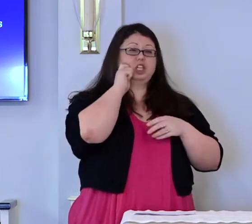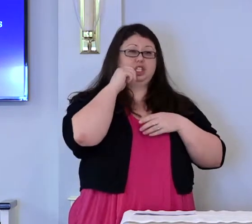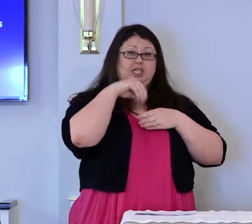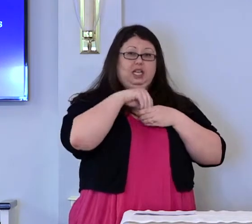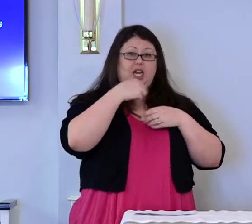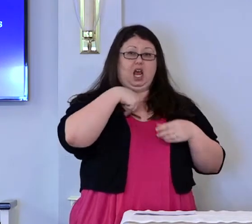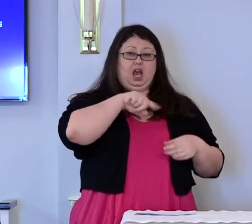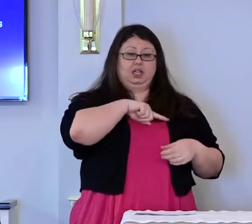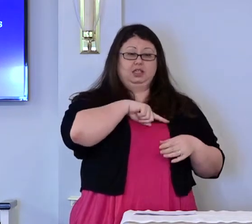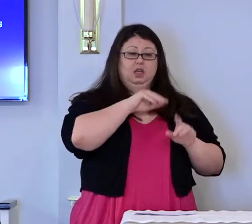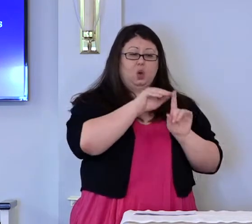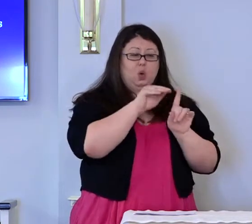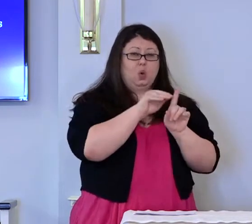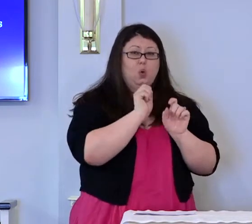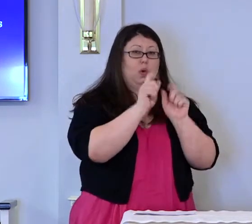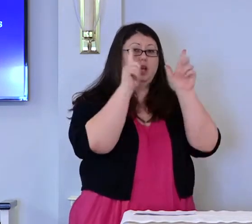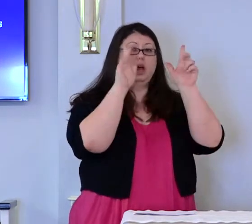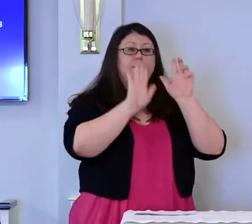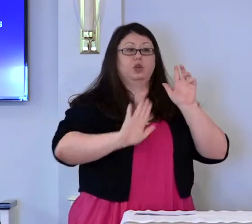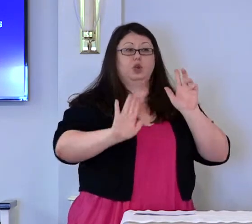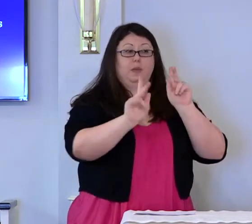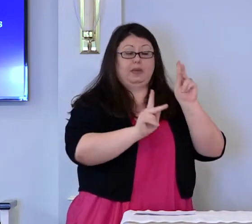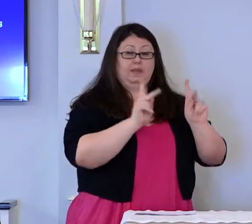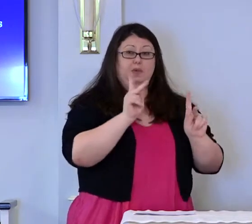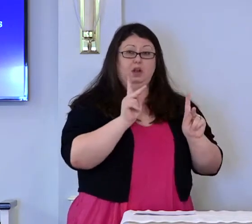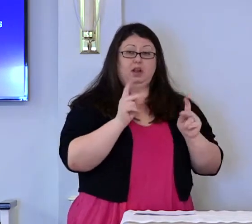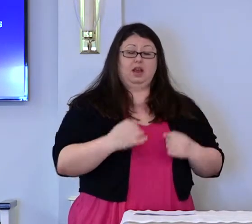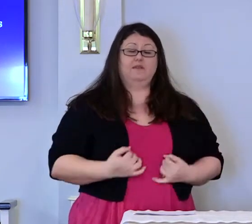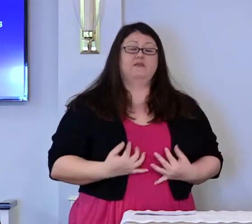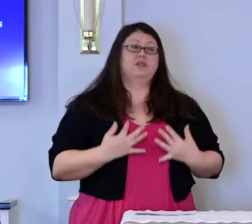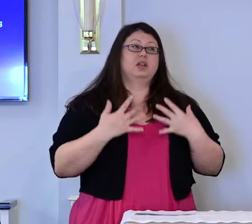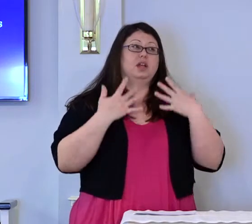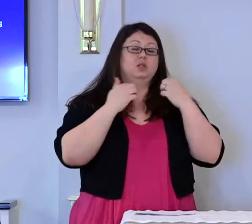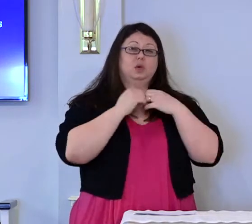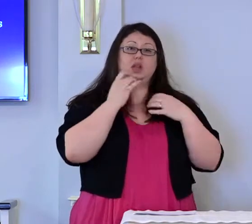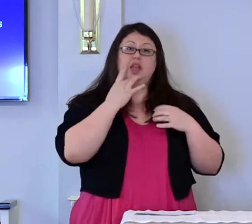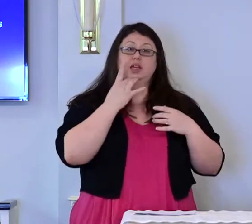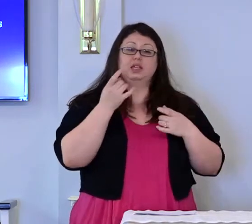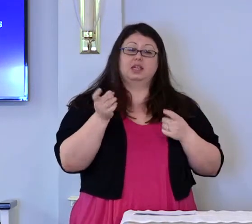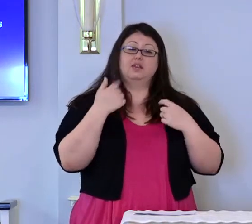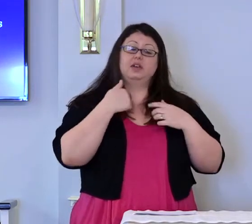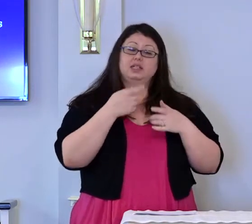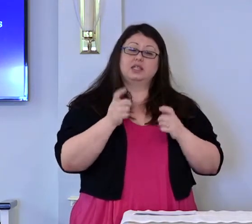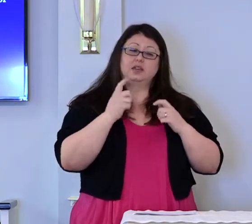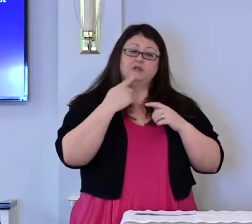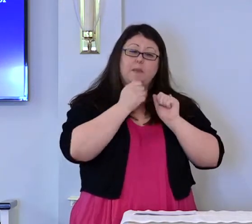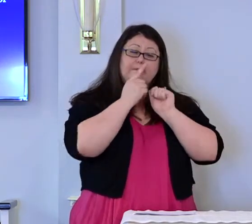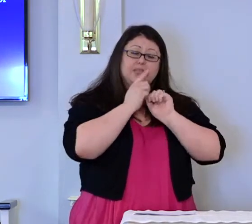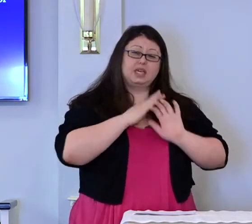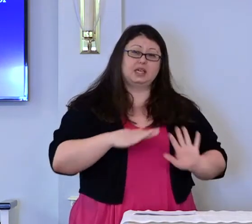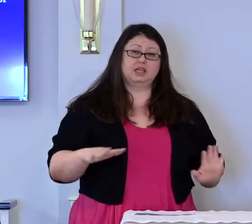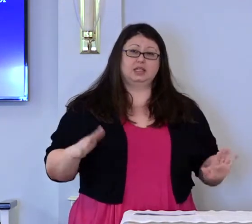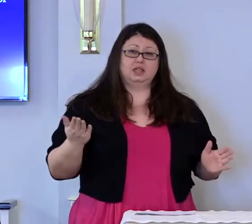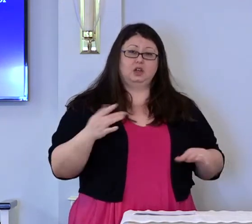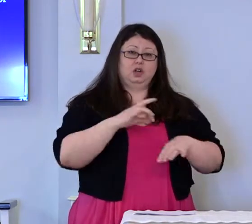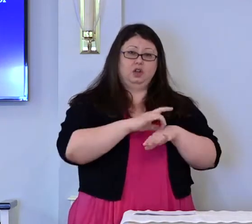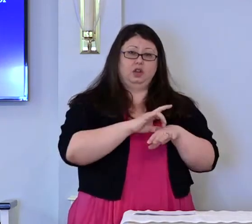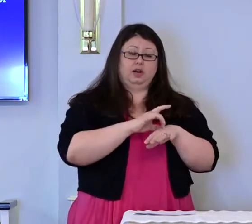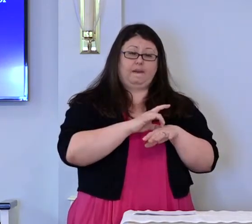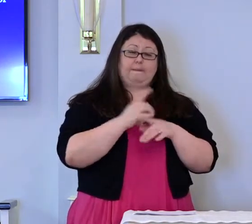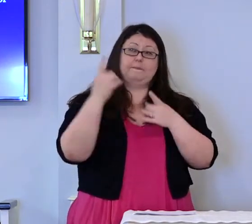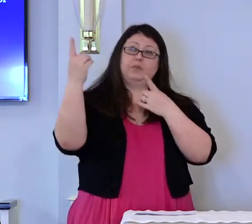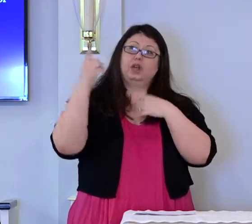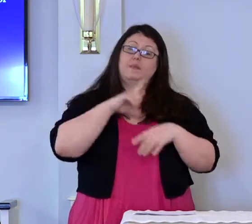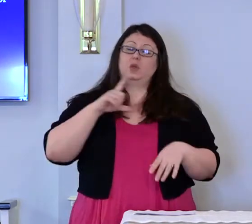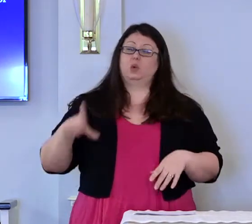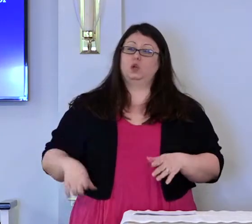Awake your people, fill us with your light. Bring the gift of peace on earth. Come,